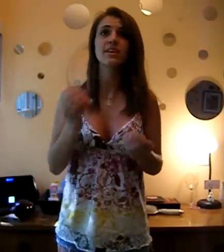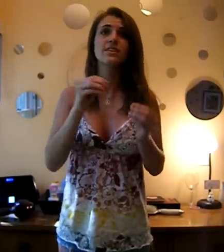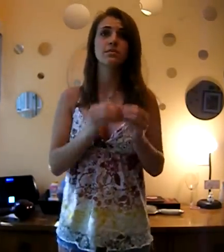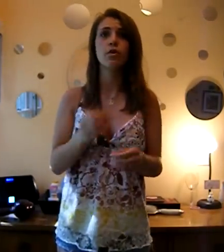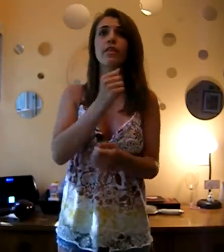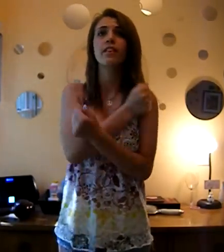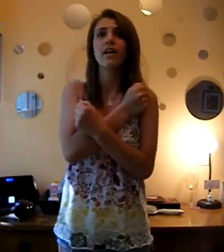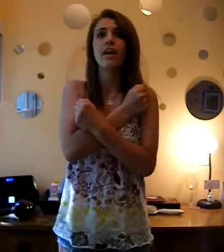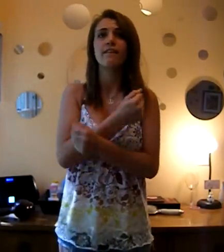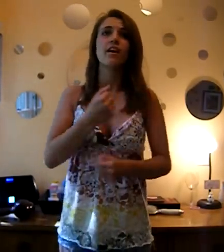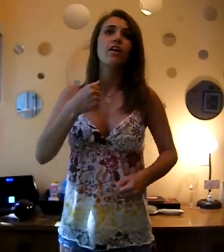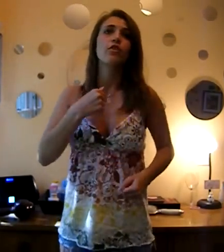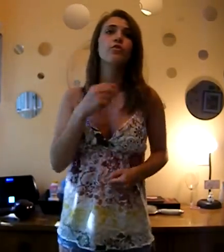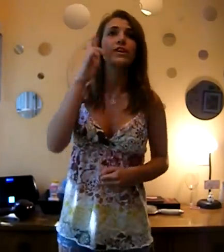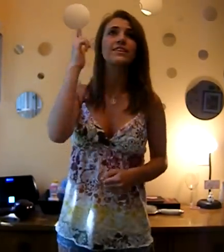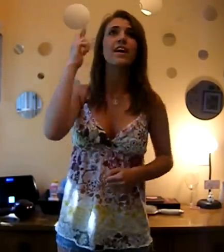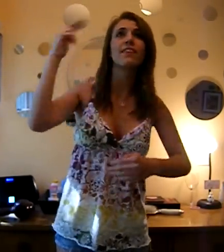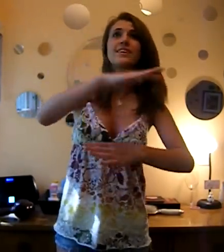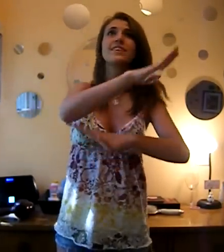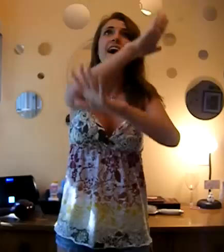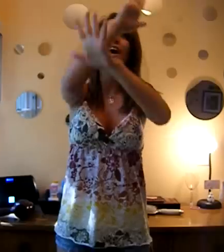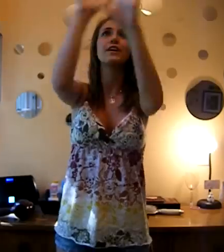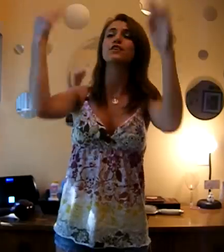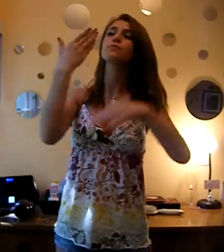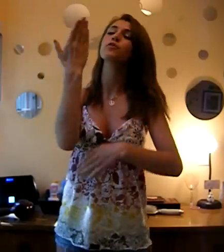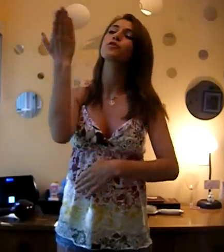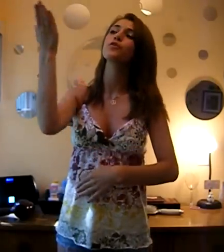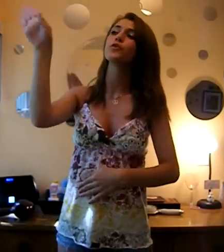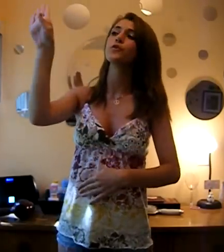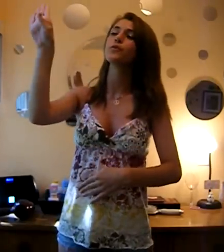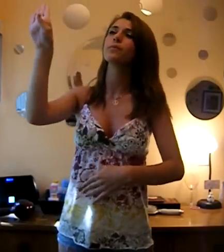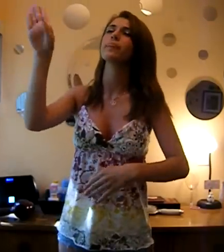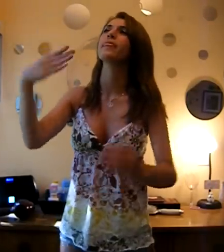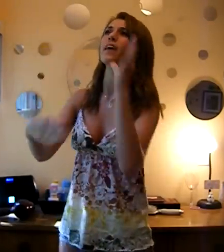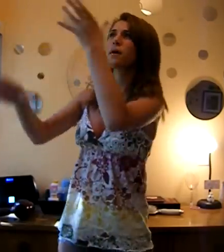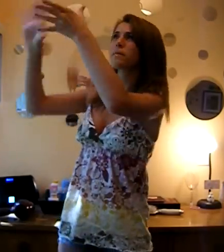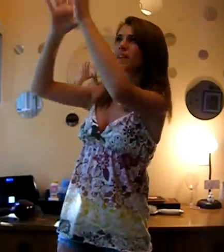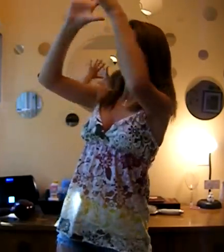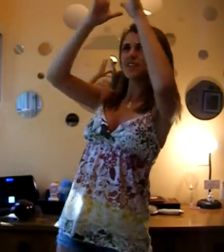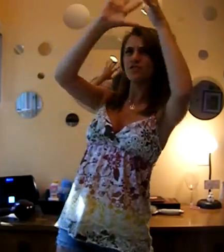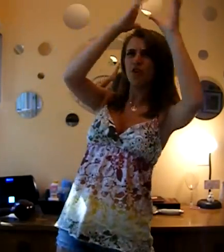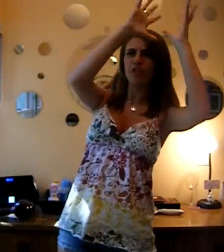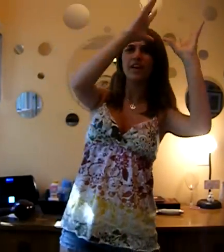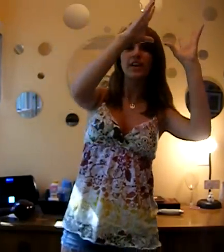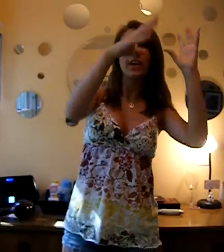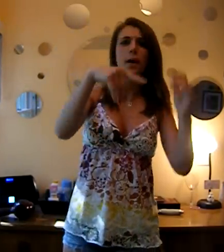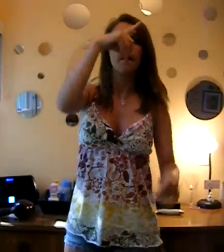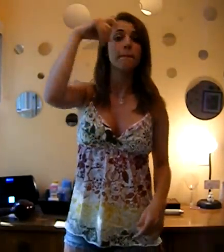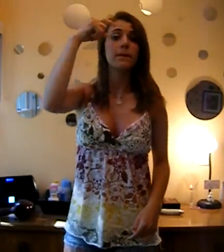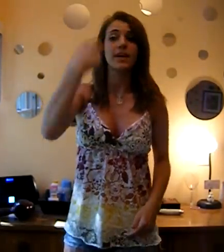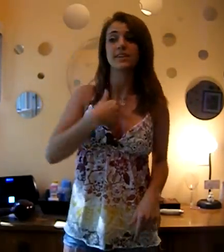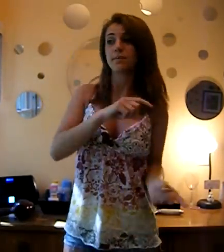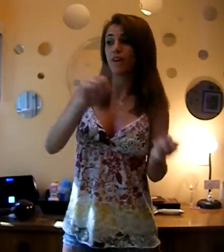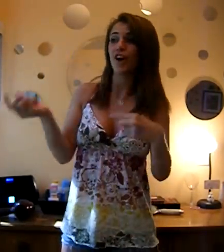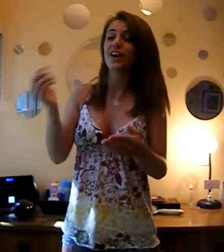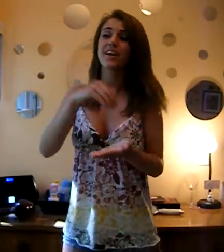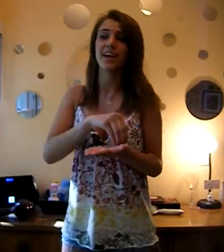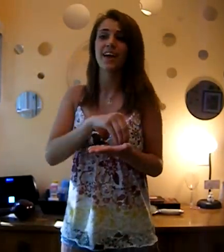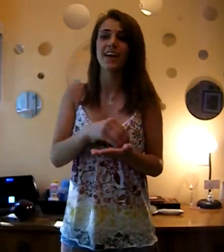This is more than love, the reason that the sky is blue, the clouds are rolling in, because I'm gone again,